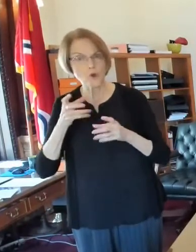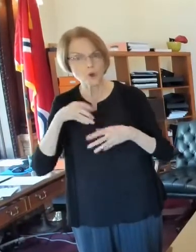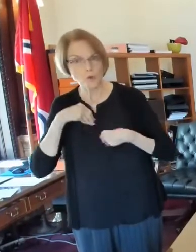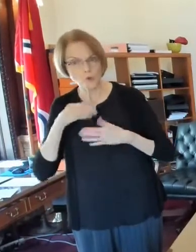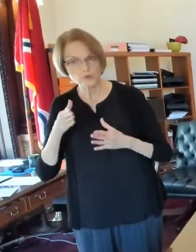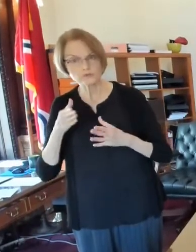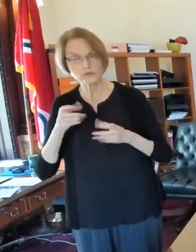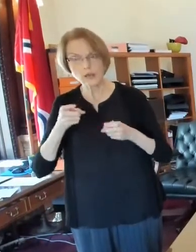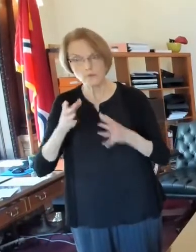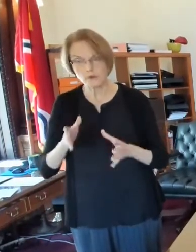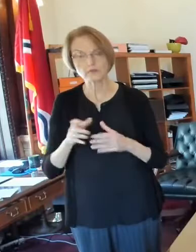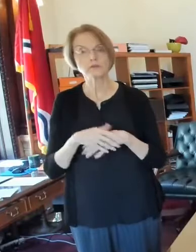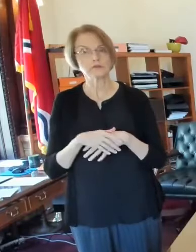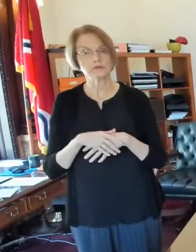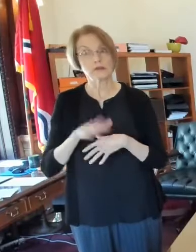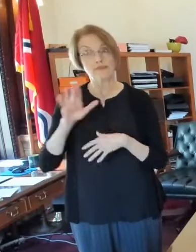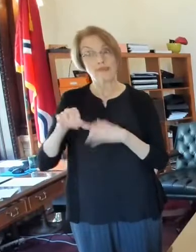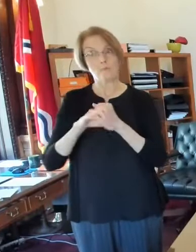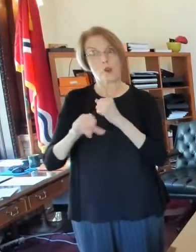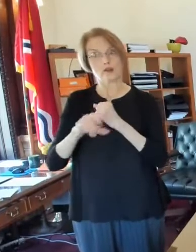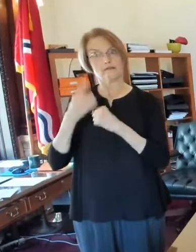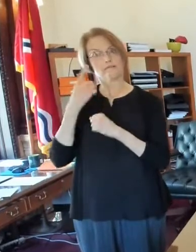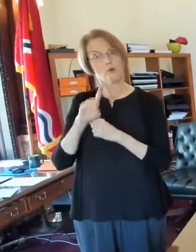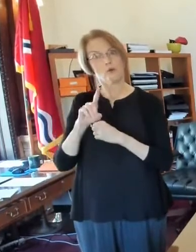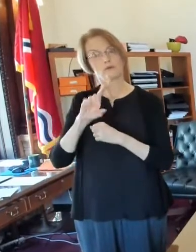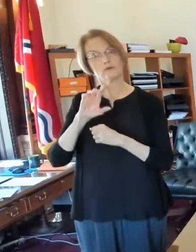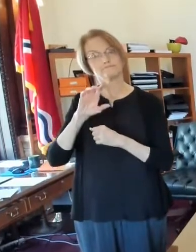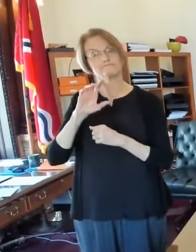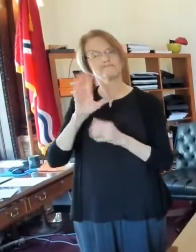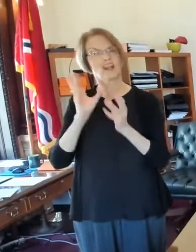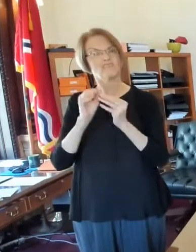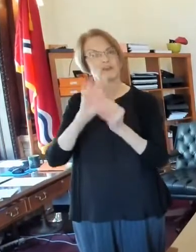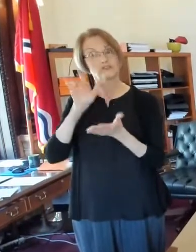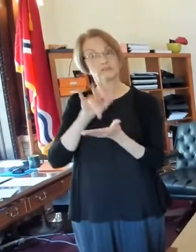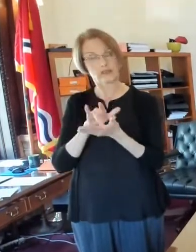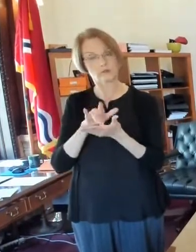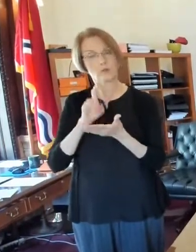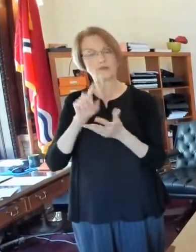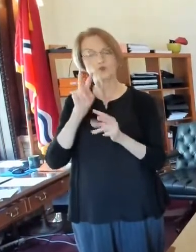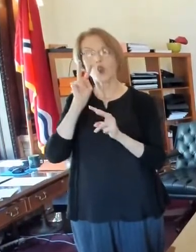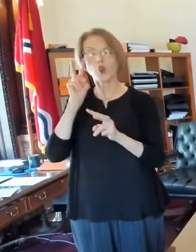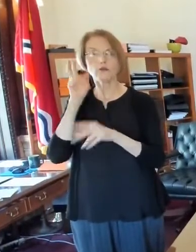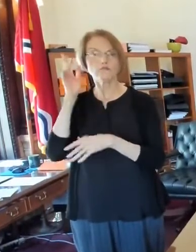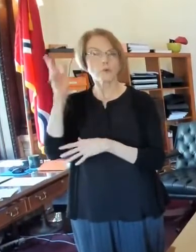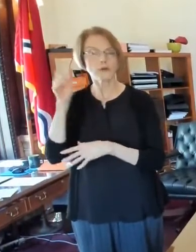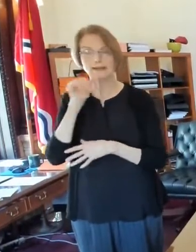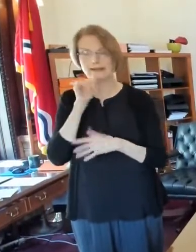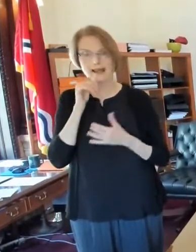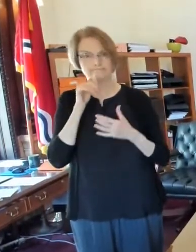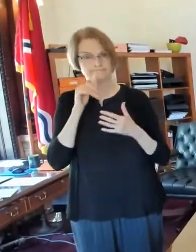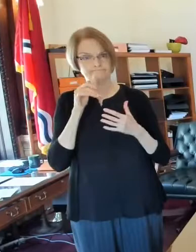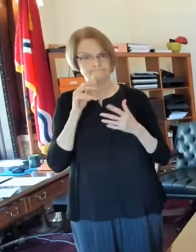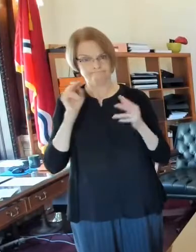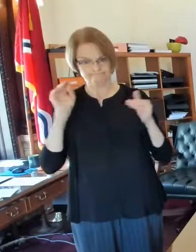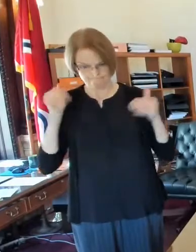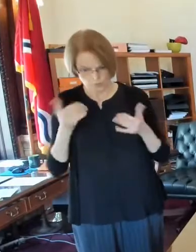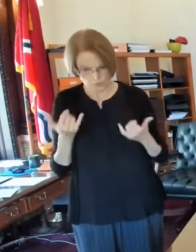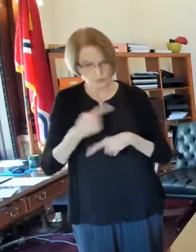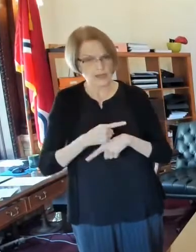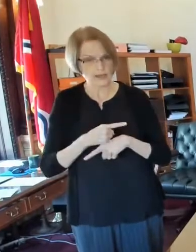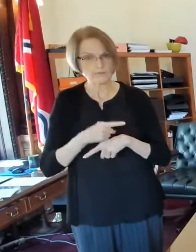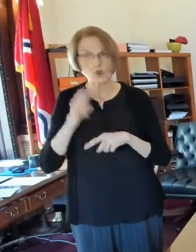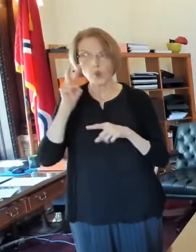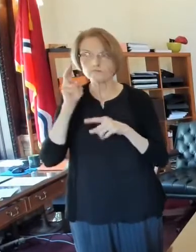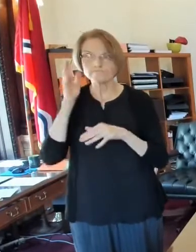that they're doing for the convention center. So you've got to look forward. We've got to look beyond where we are exactly today.